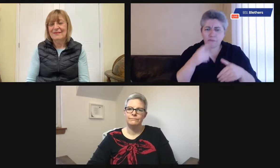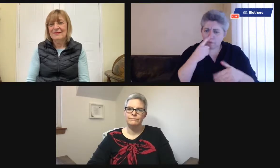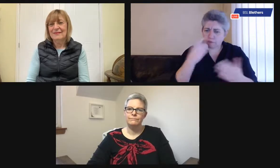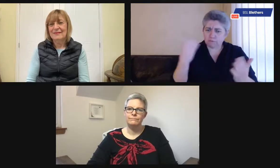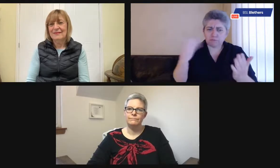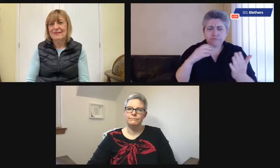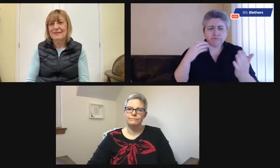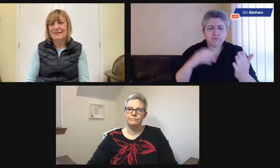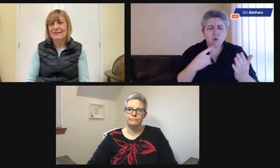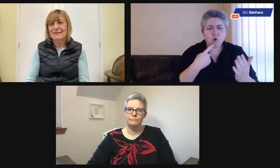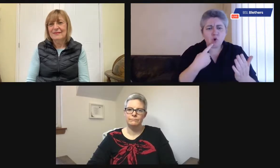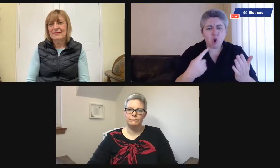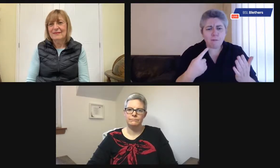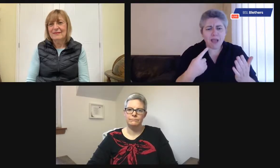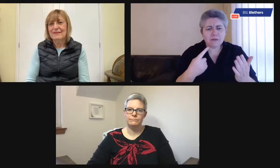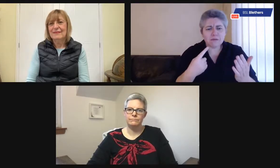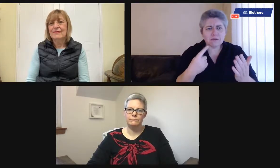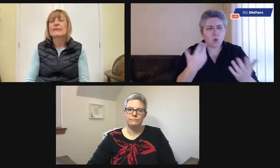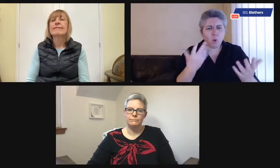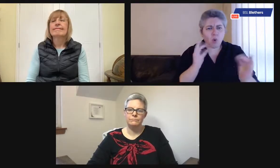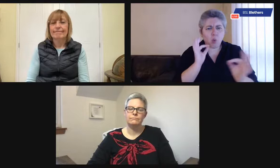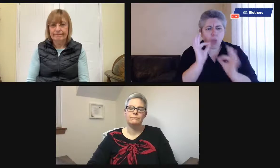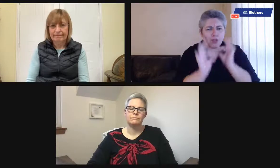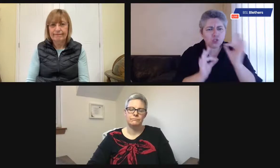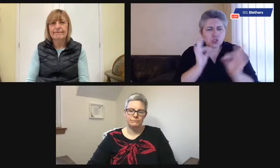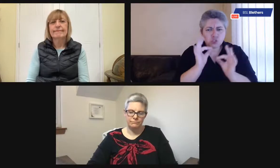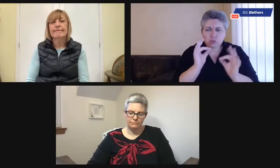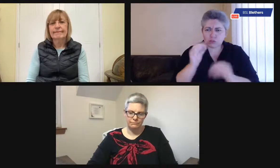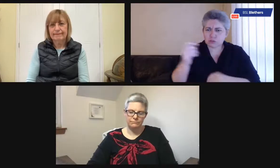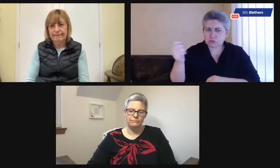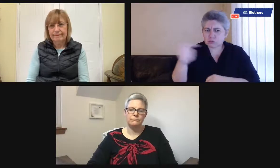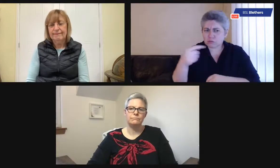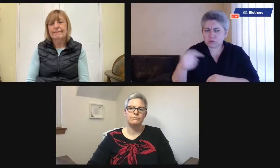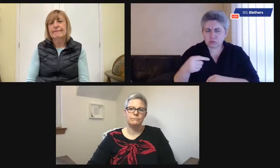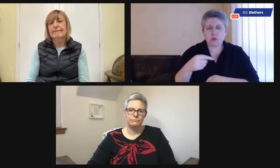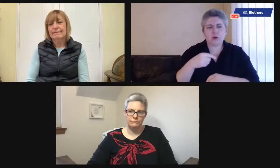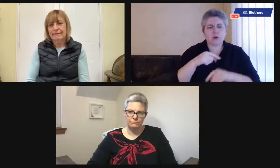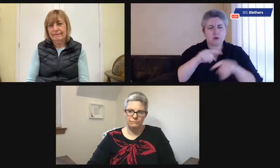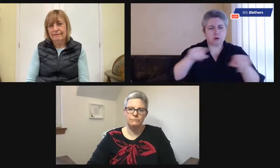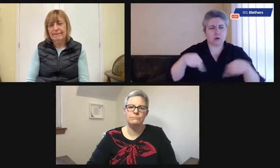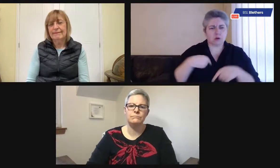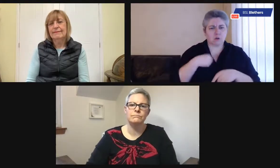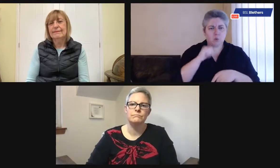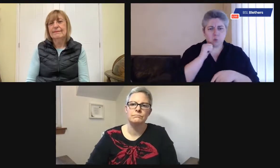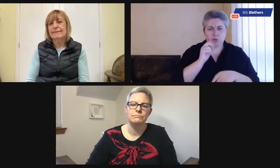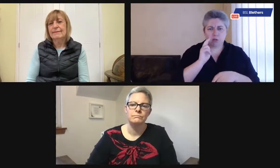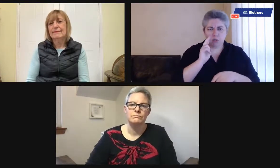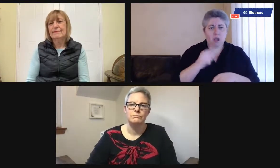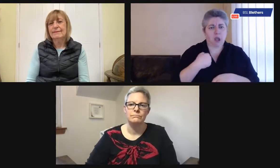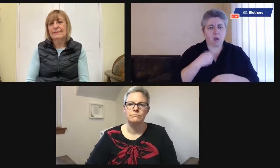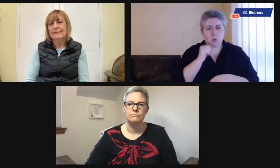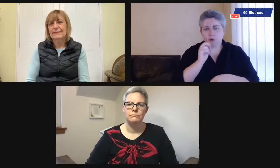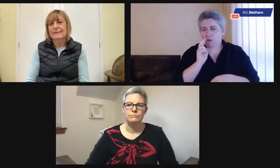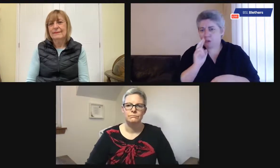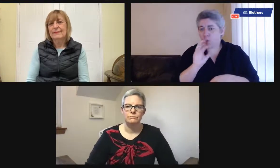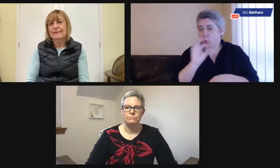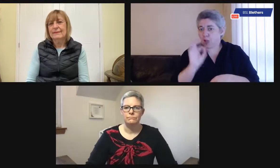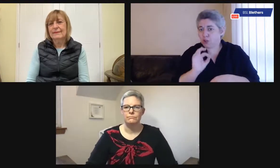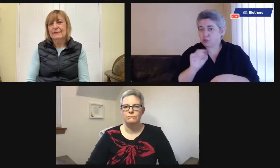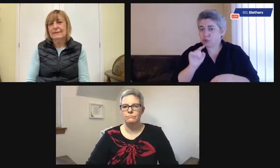might be deaf people here who want to make comments or want to ask questions as we progress through our